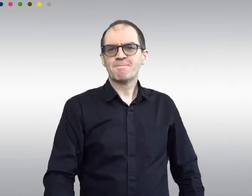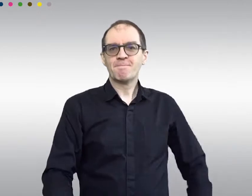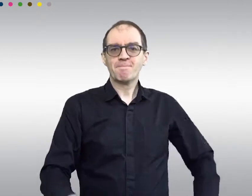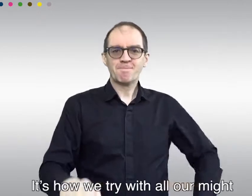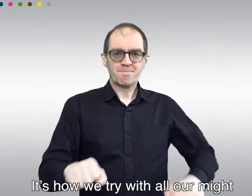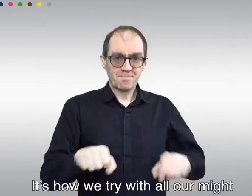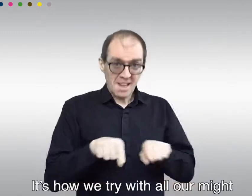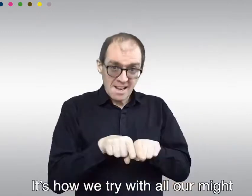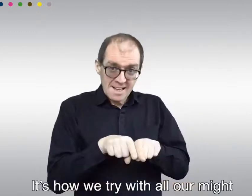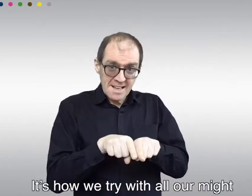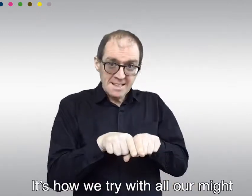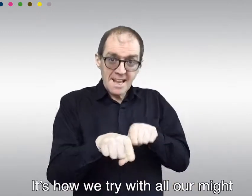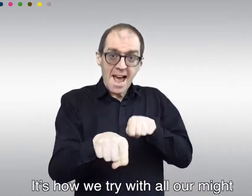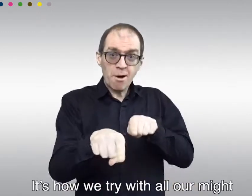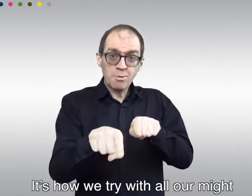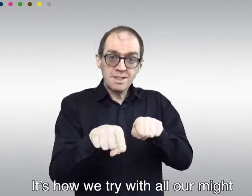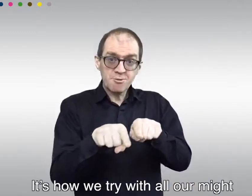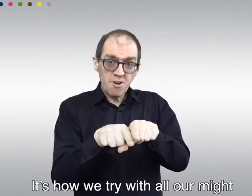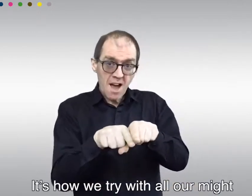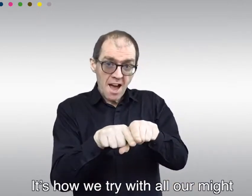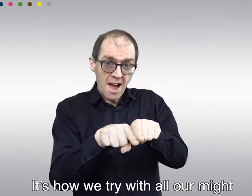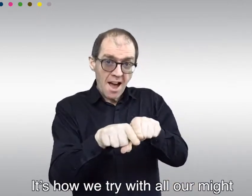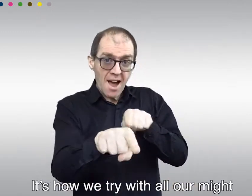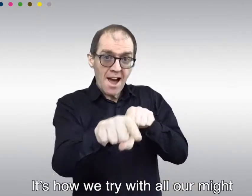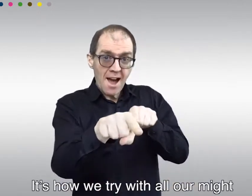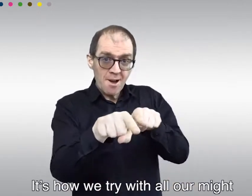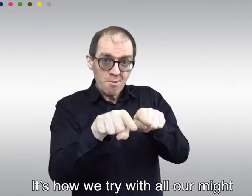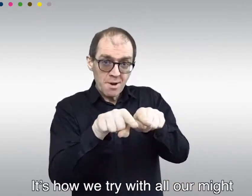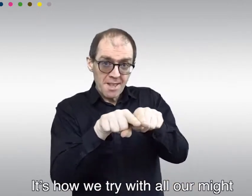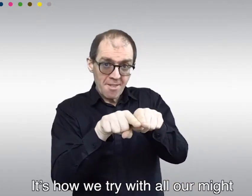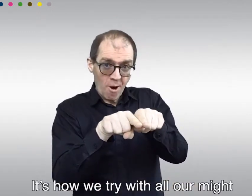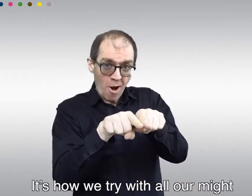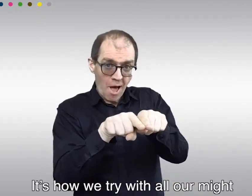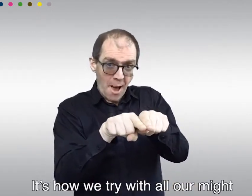It's how we try with all our might.